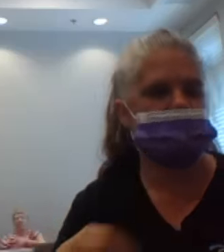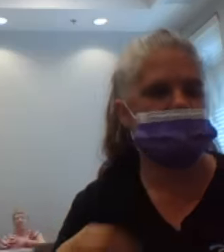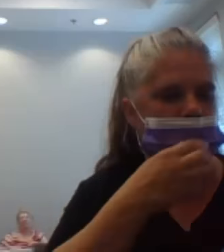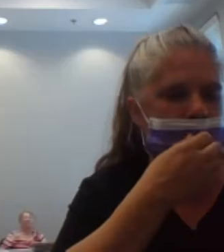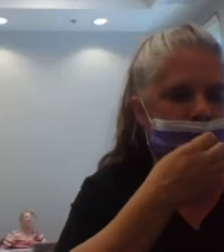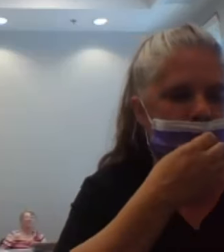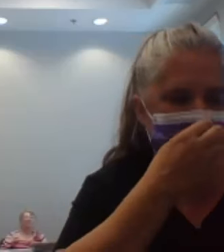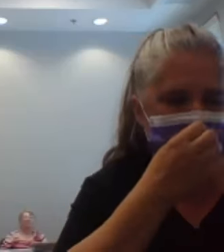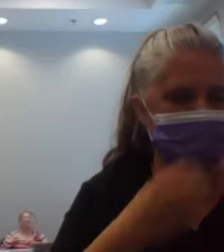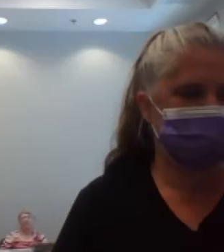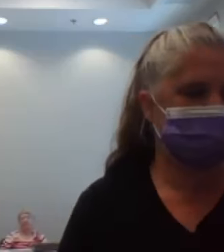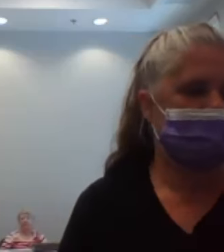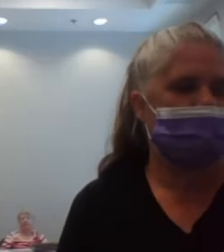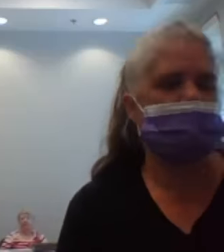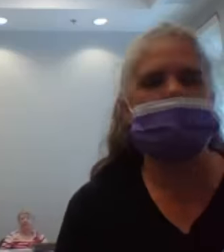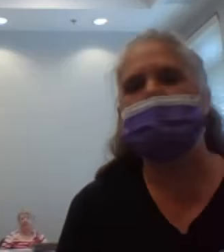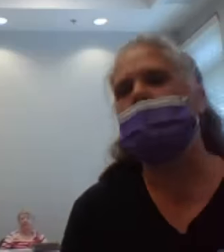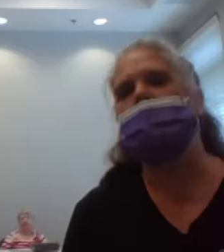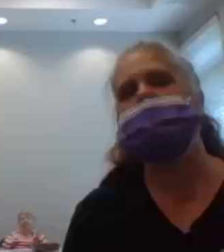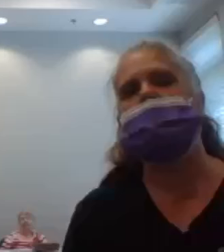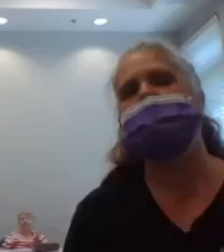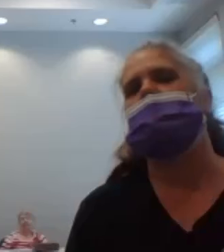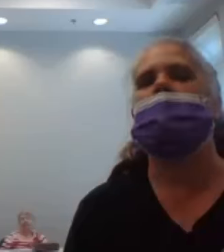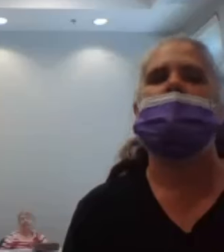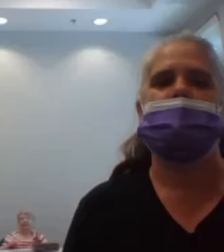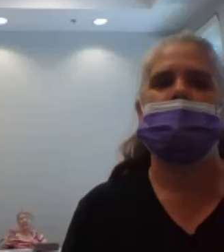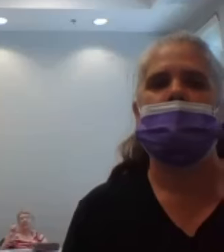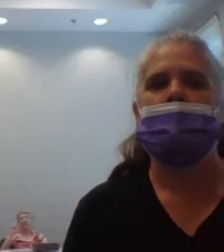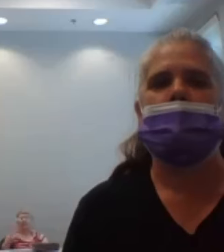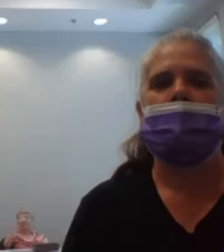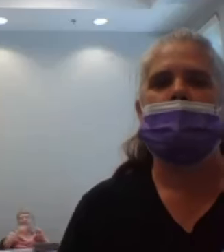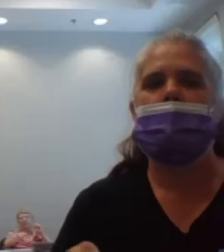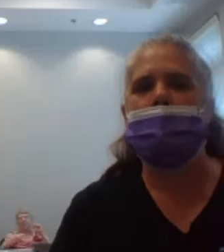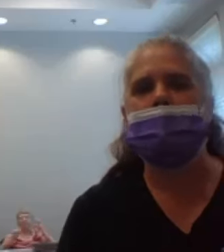Next, we're going to ride the bike. Next,